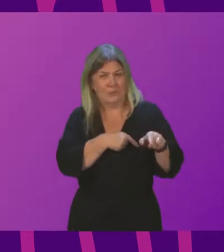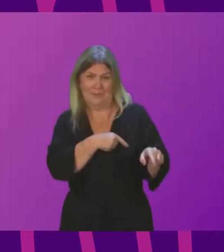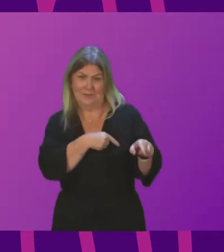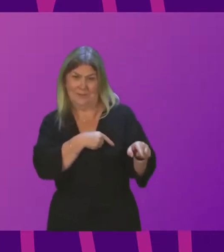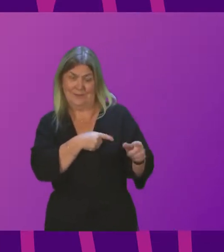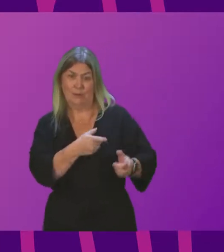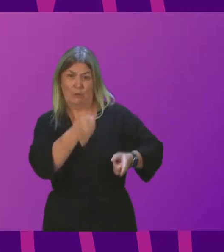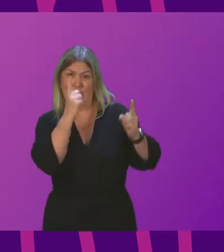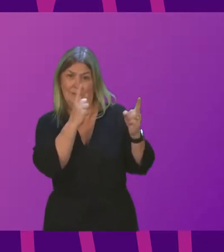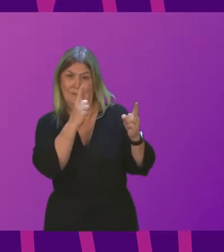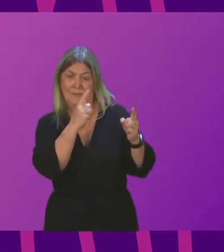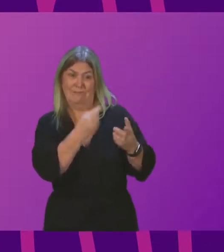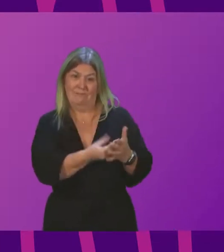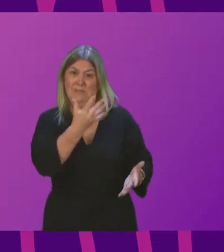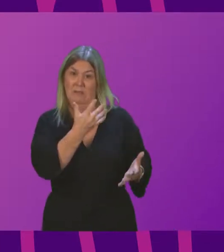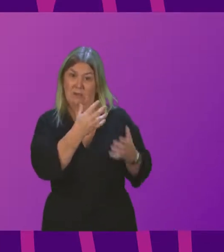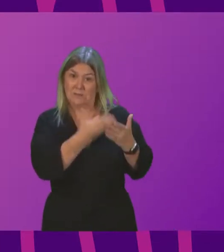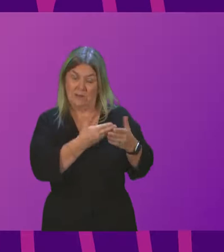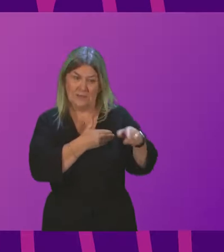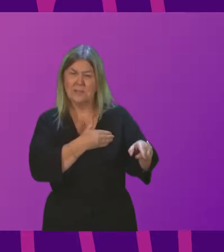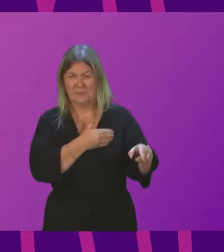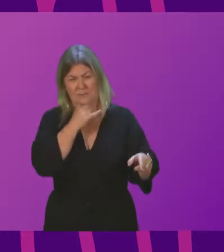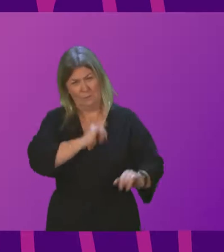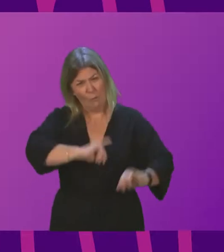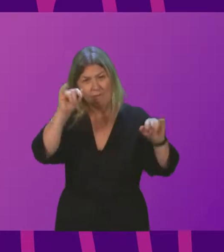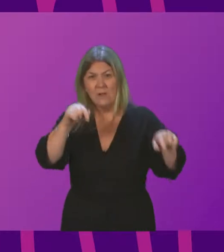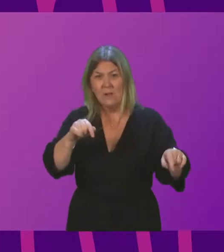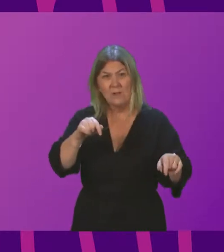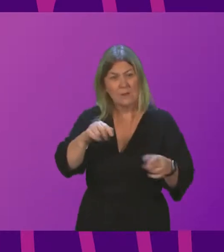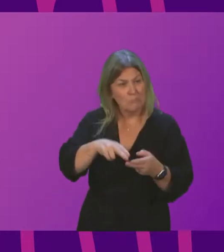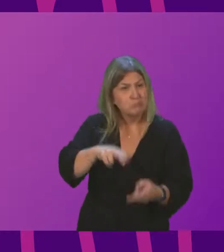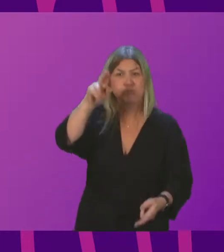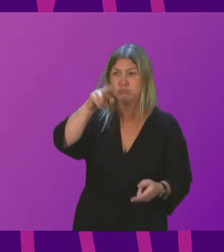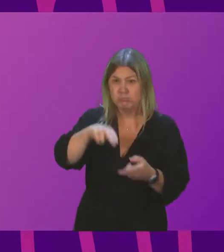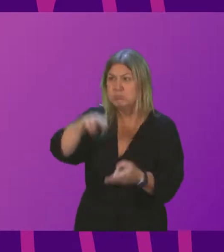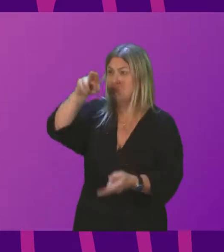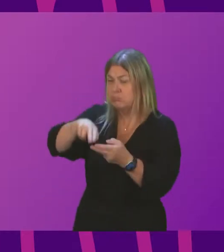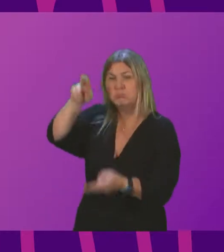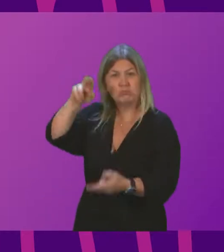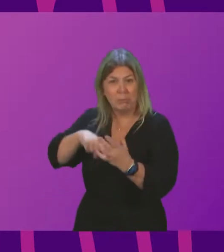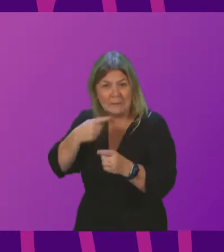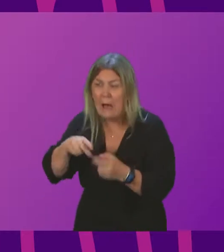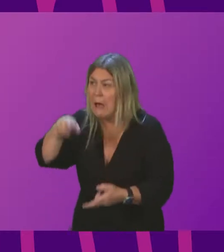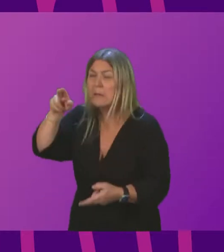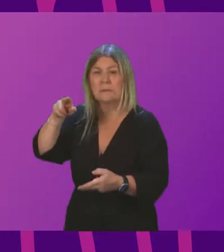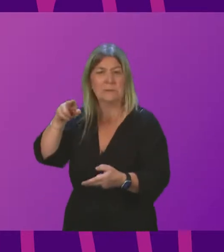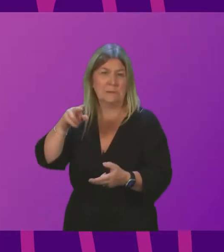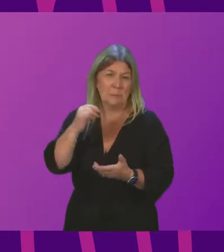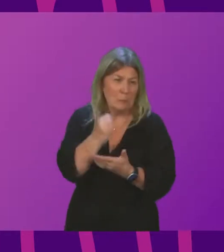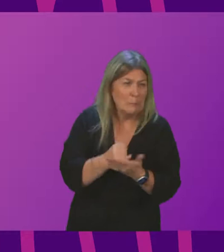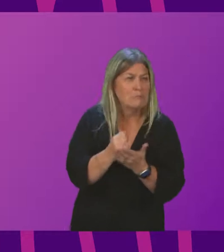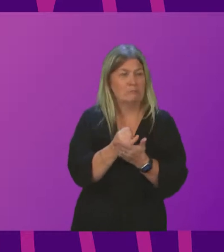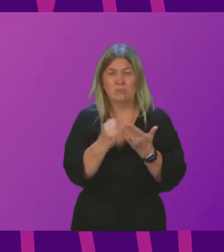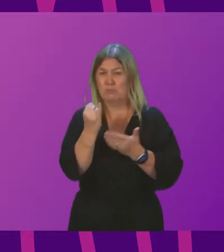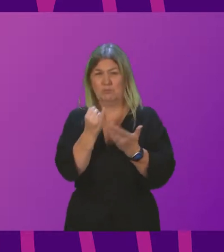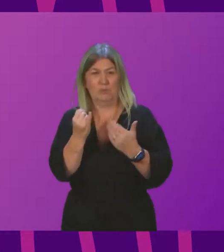this is actually awful. Yet more years of real incomes barely growing, high inflation, rising taxes, poor growth keeping living standards virtually stagnant for